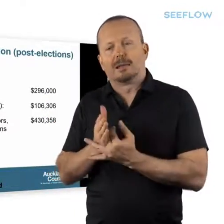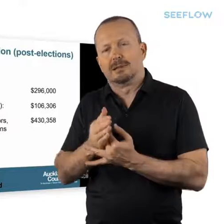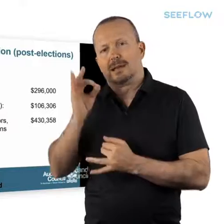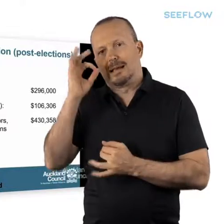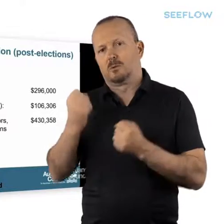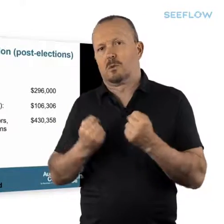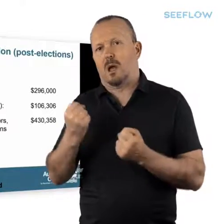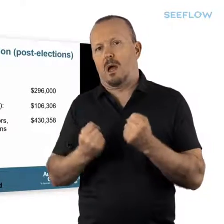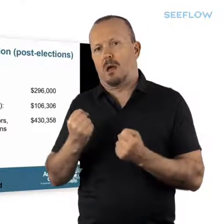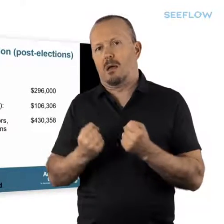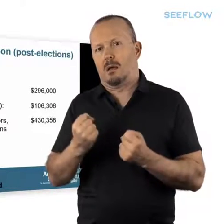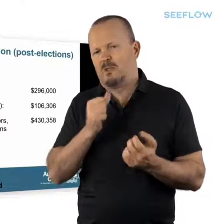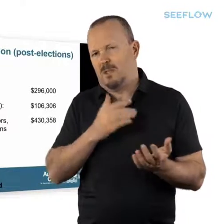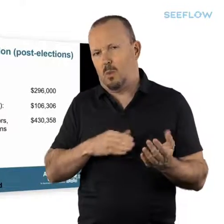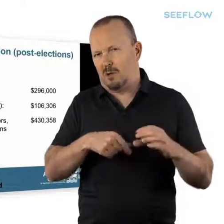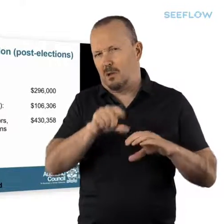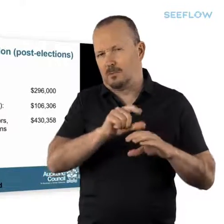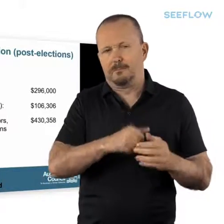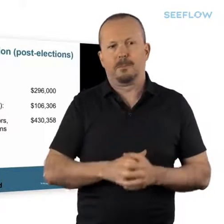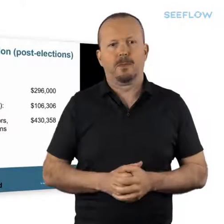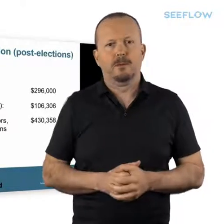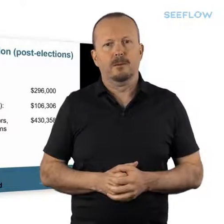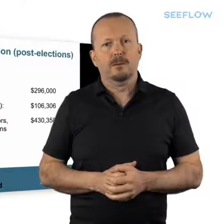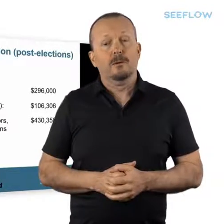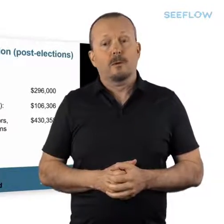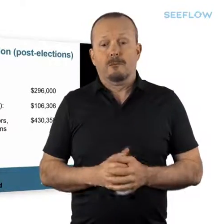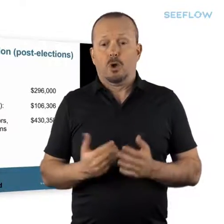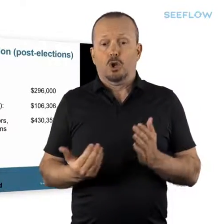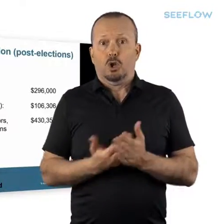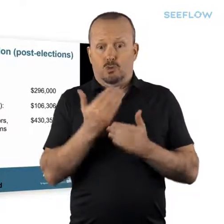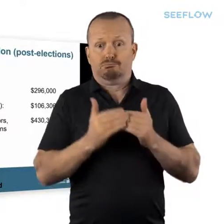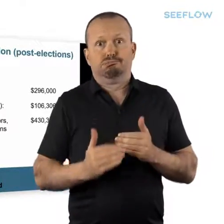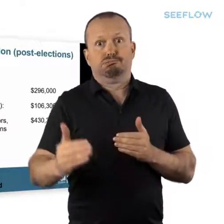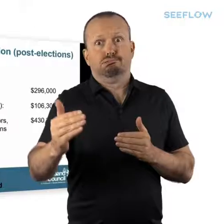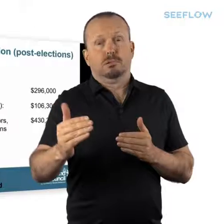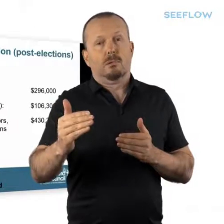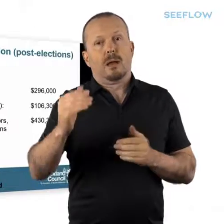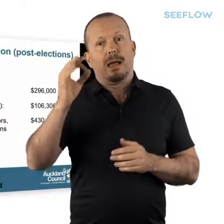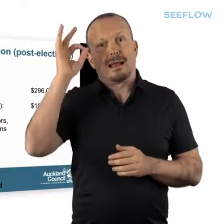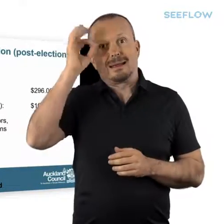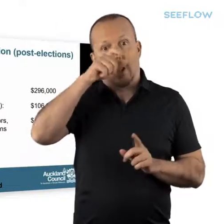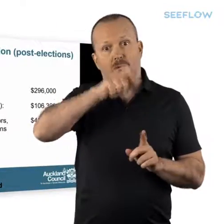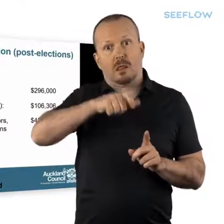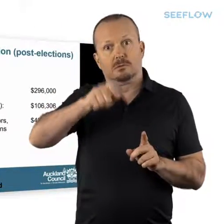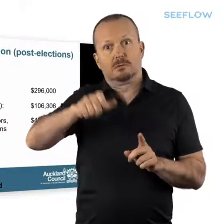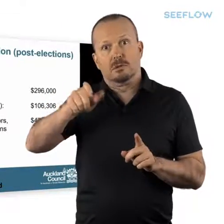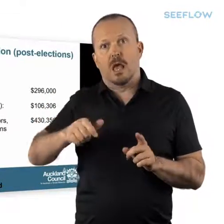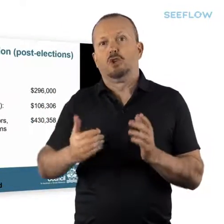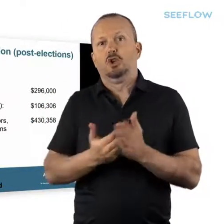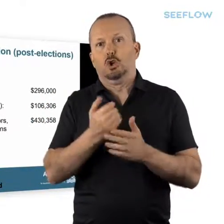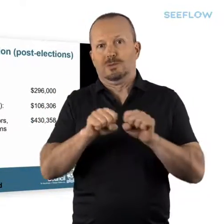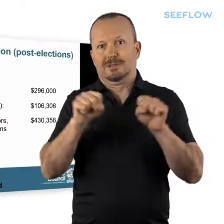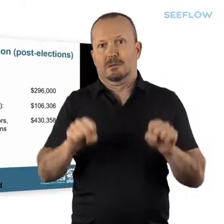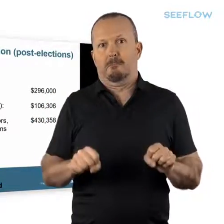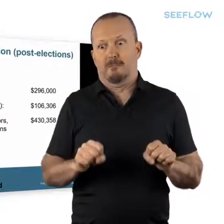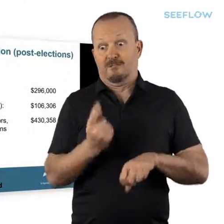council car if they so wish. For the councillors in the new term, there's going to be a new system, which hasn't